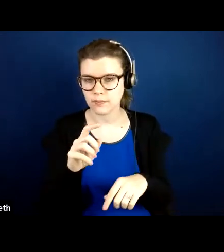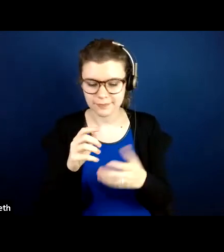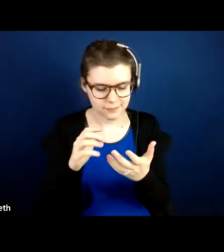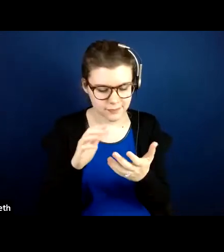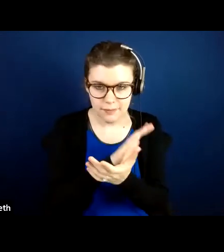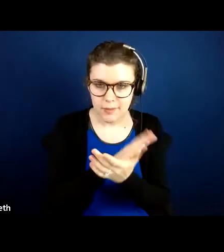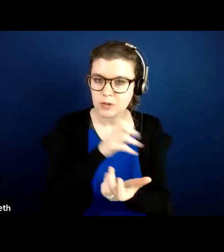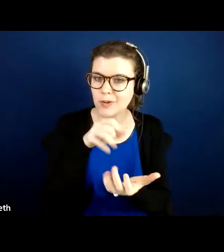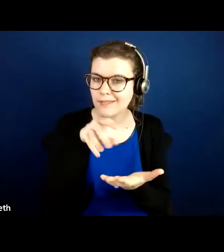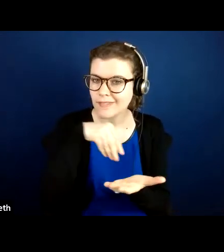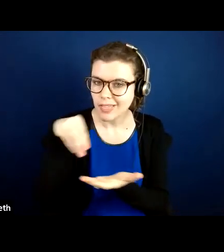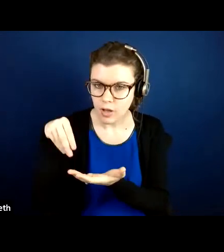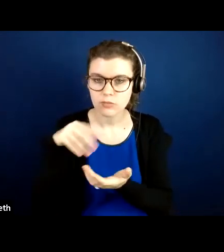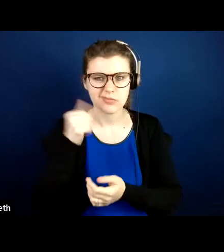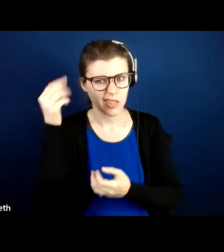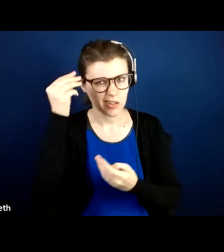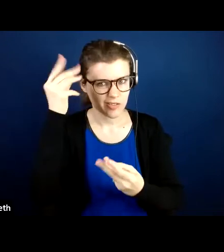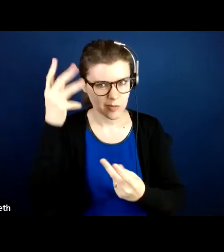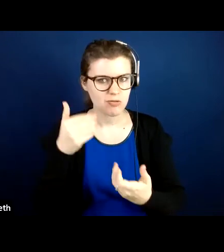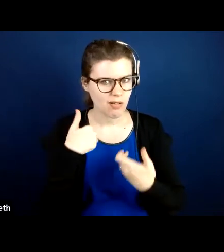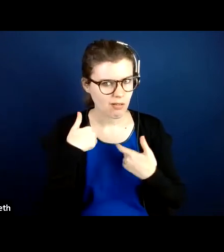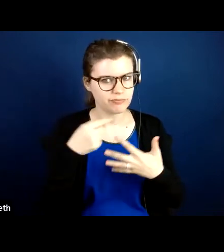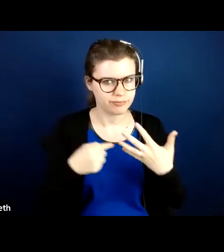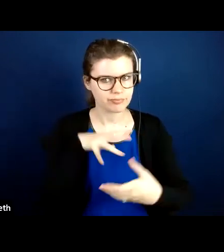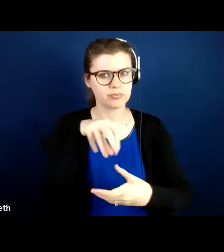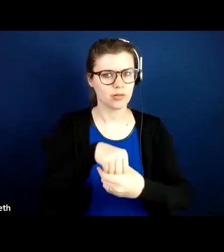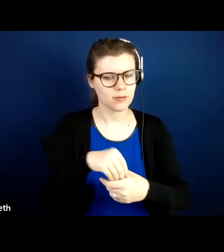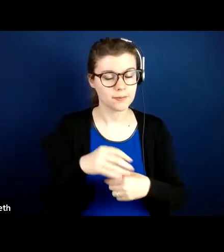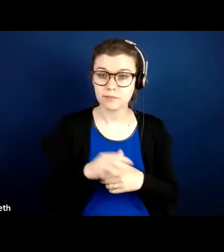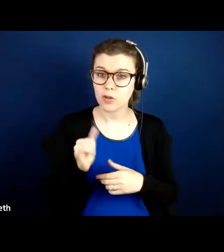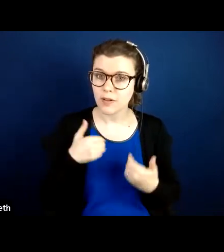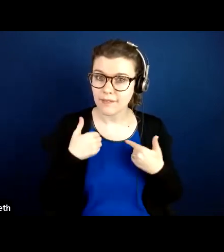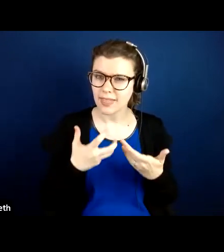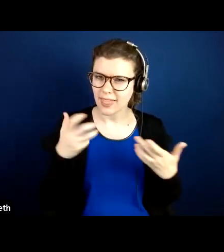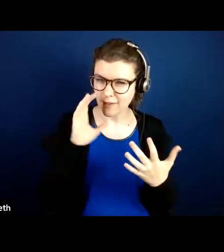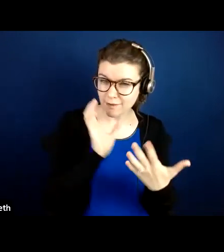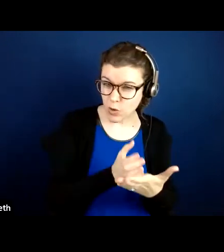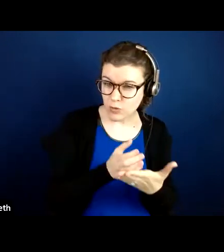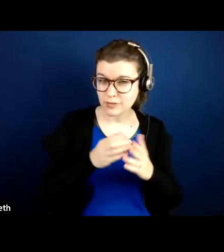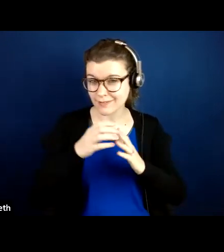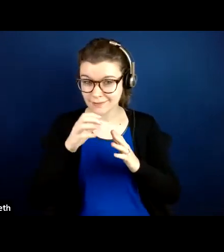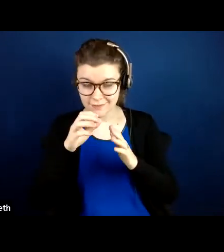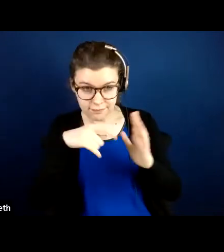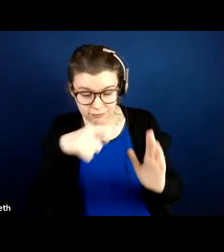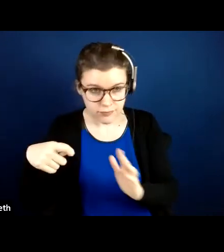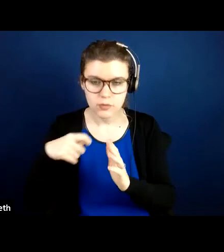information. And there's also lots of photos and videos of real people in real places.